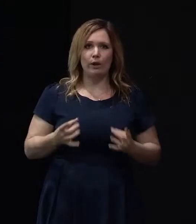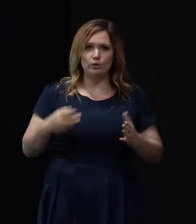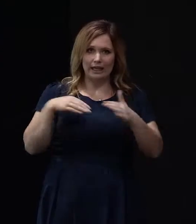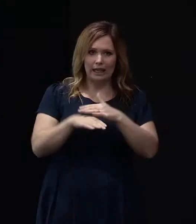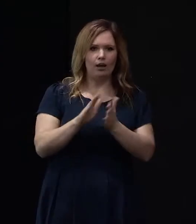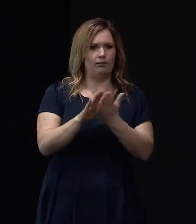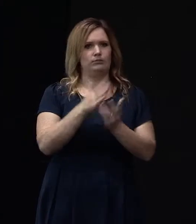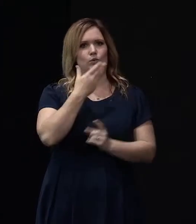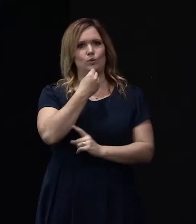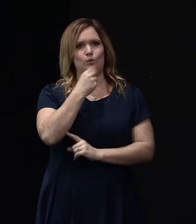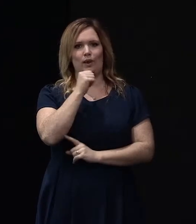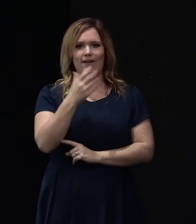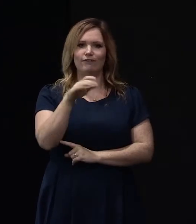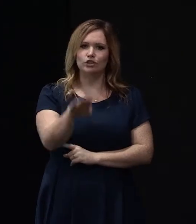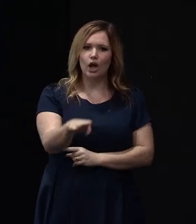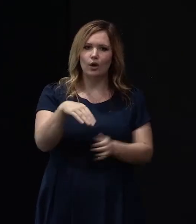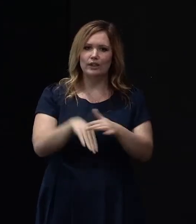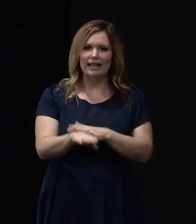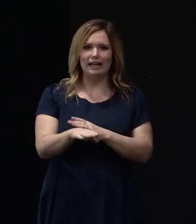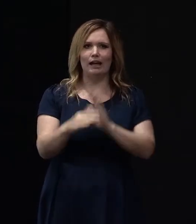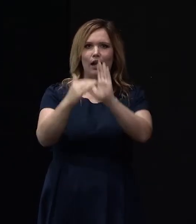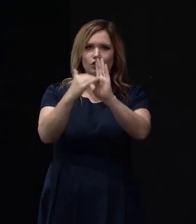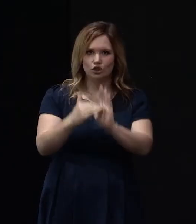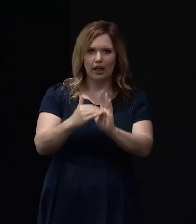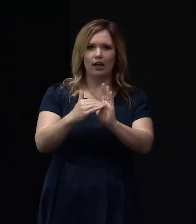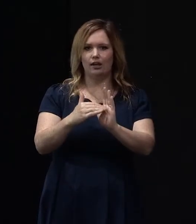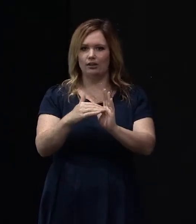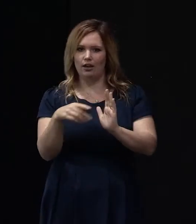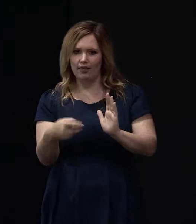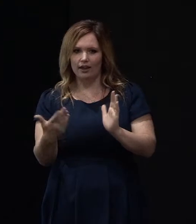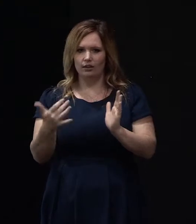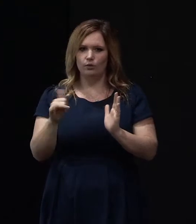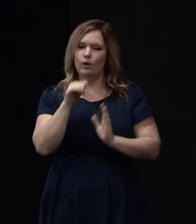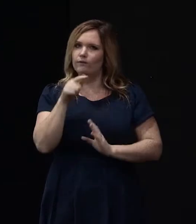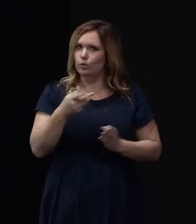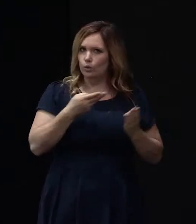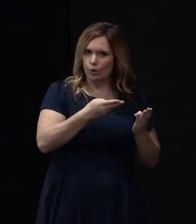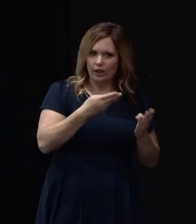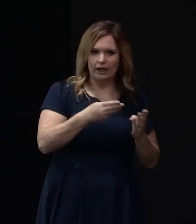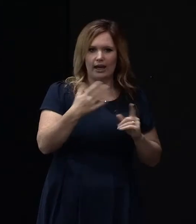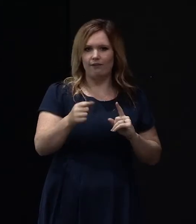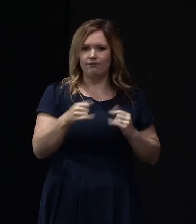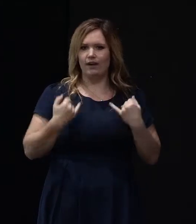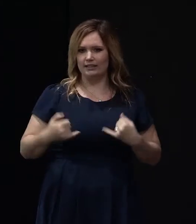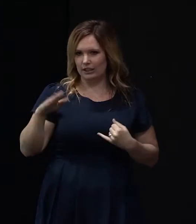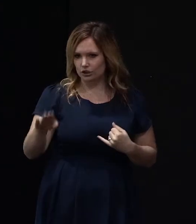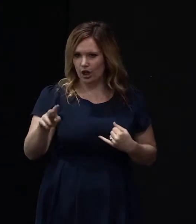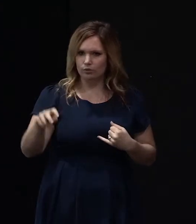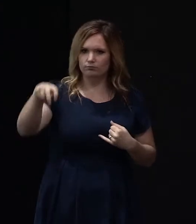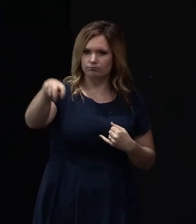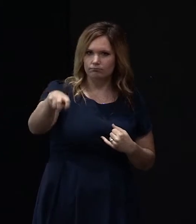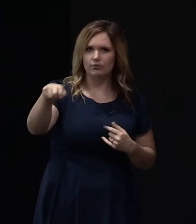a child in a pushchair there while you're cooking, or if you've got a sick child propped up,